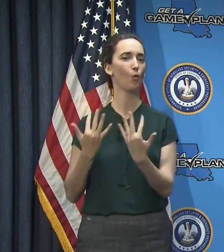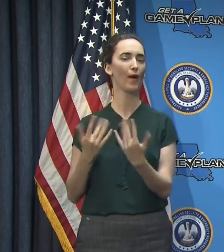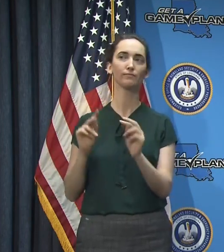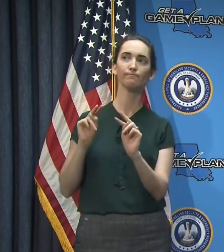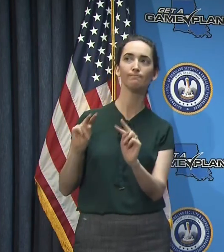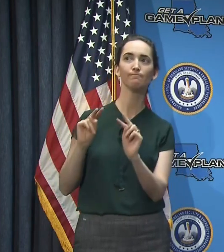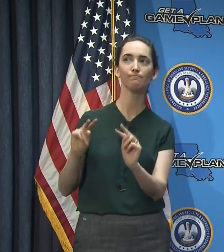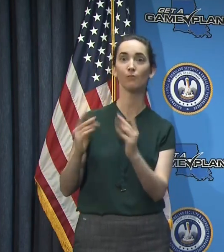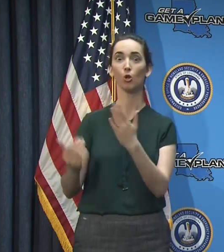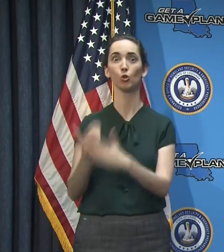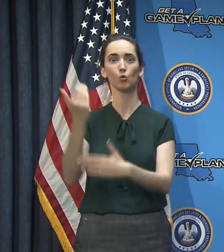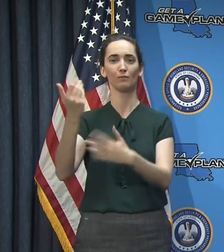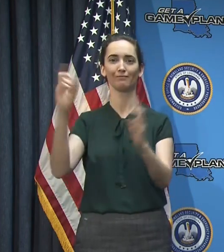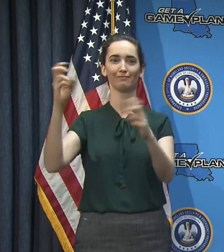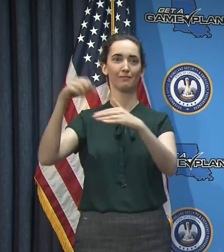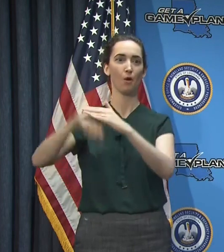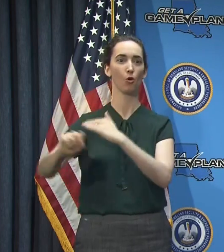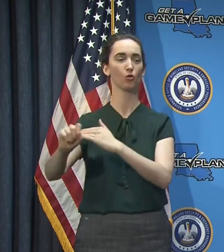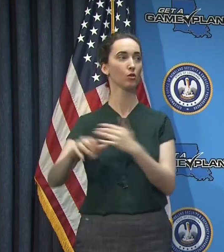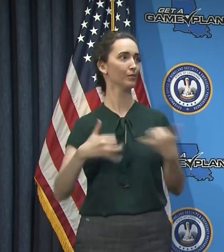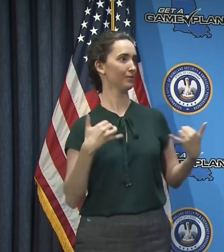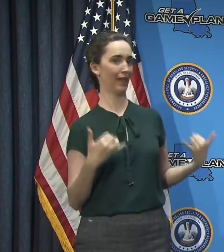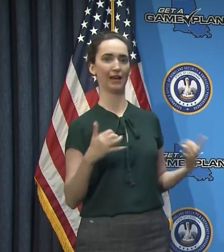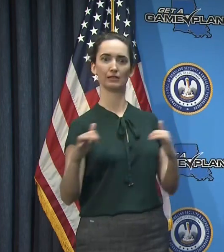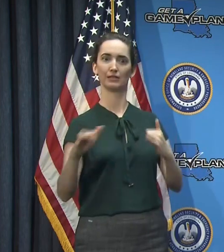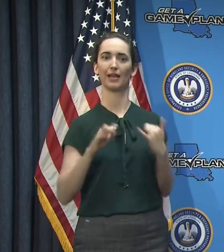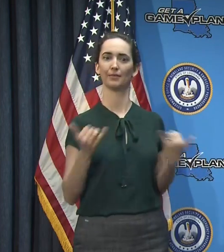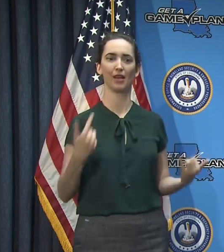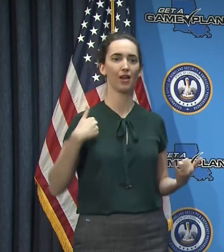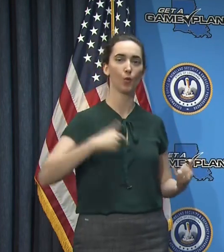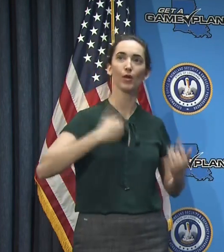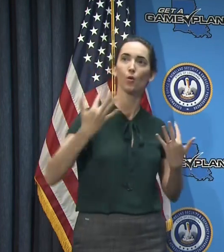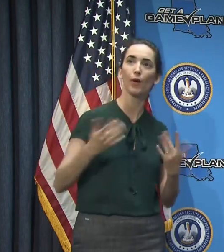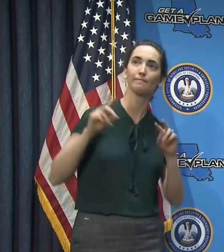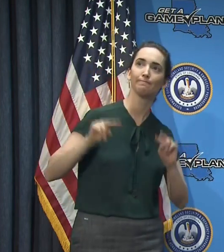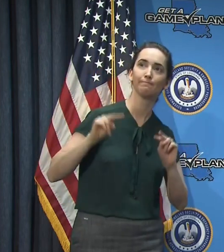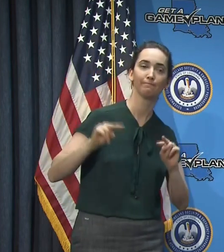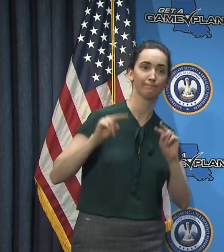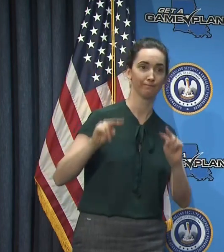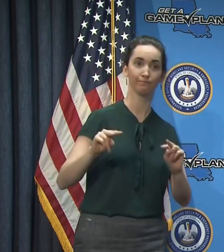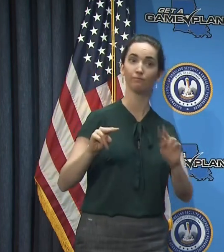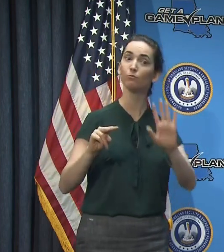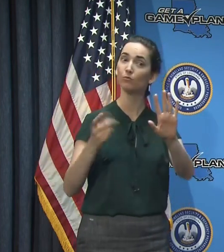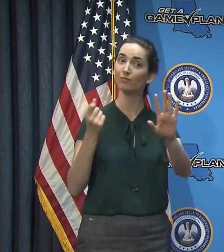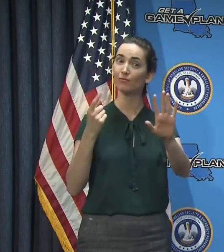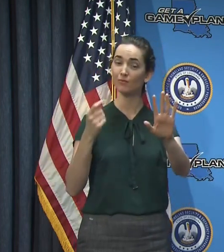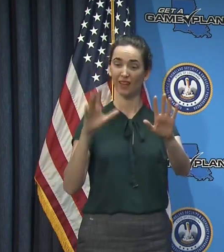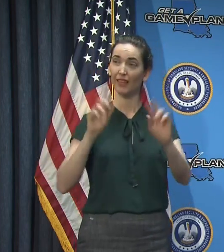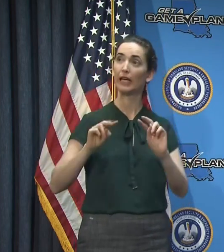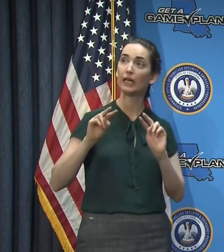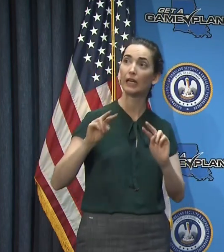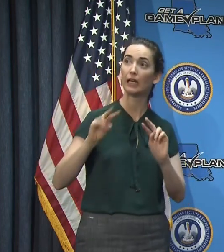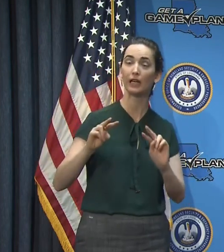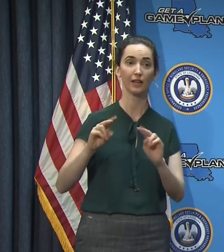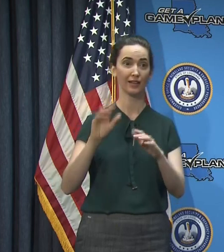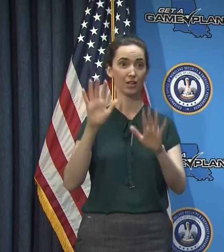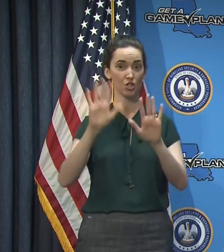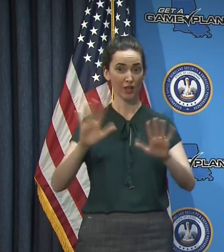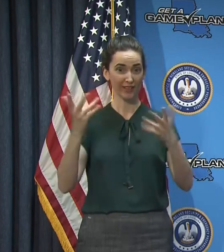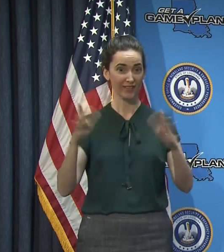birth, and we're in another period of waiting right now, one that's unfortunately going to last past this coming Sunday.